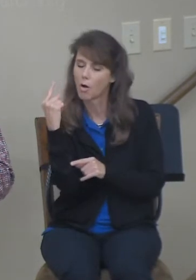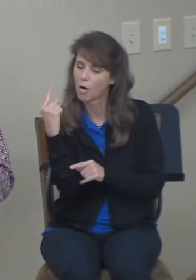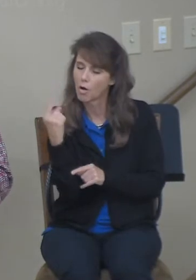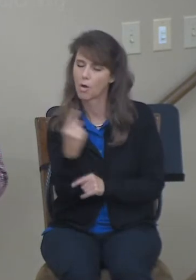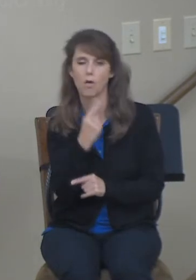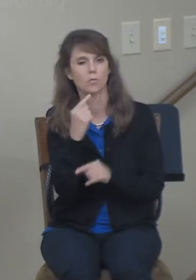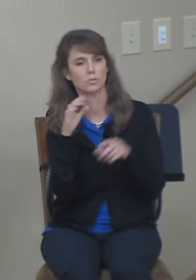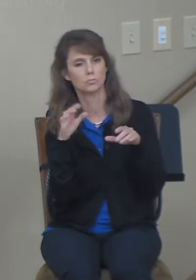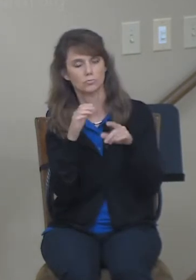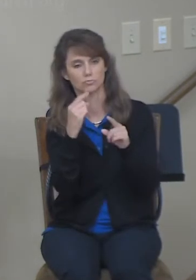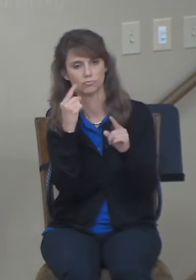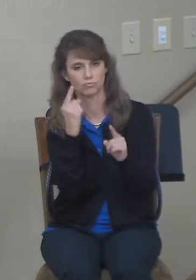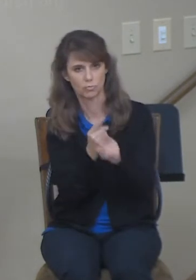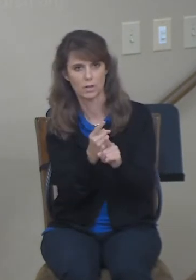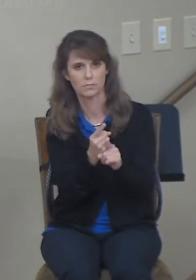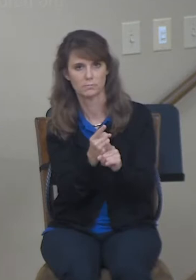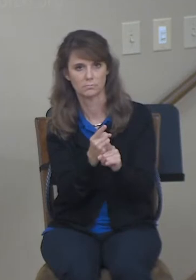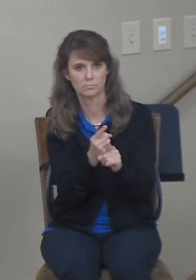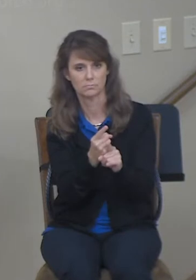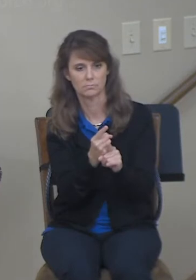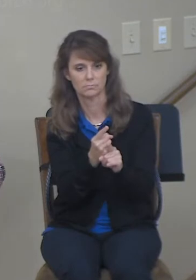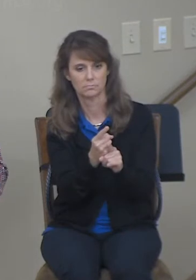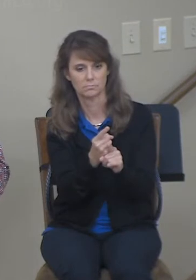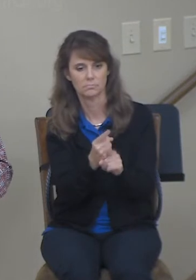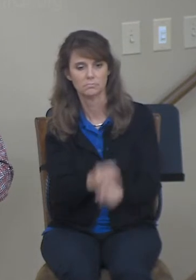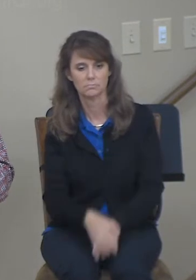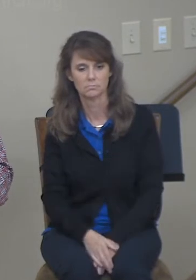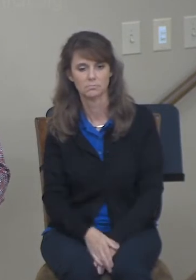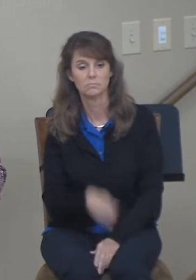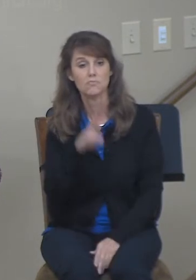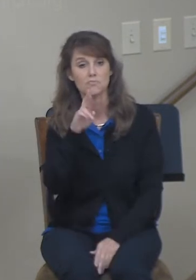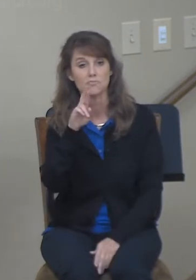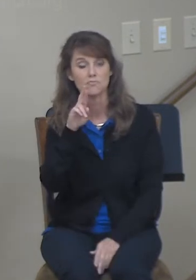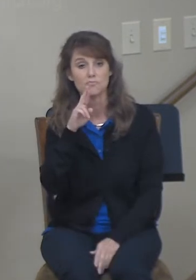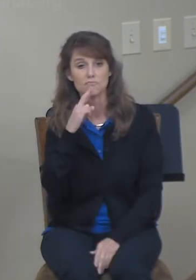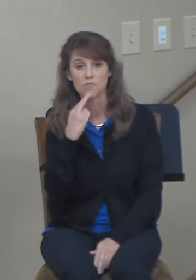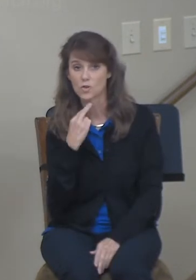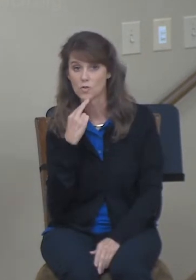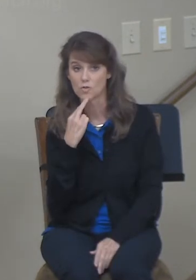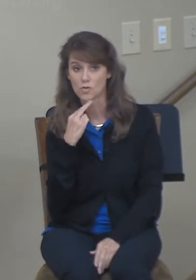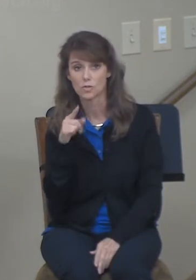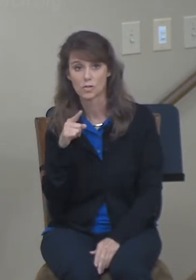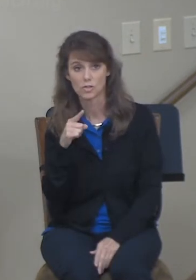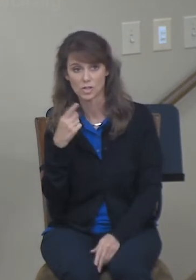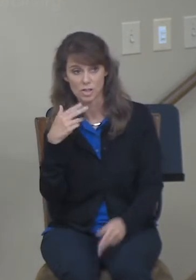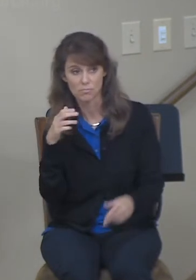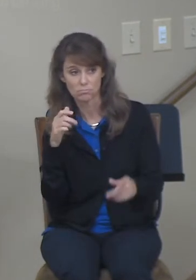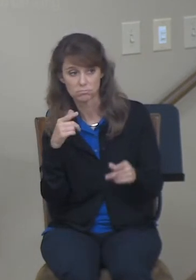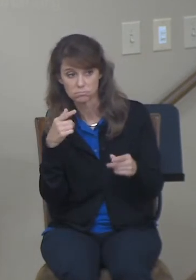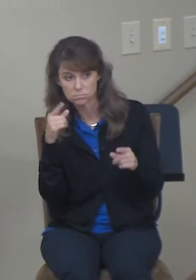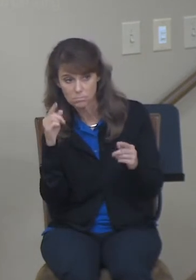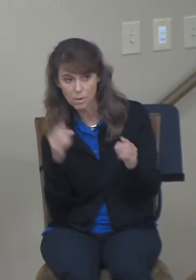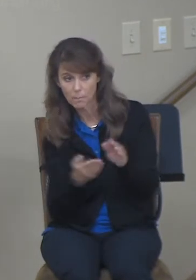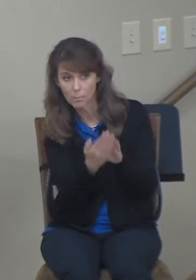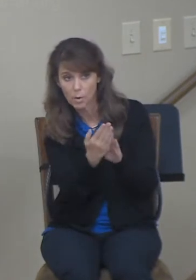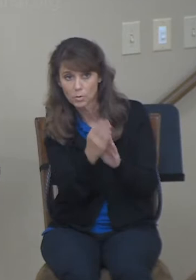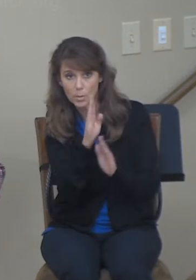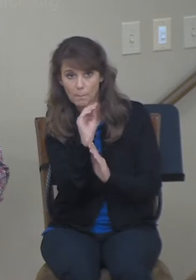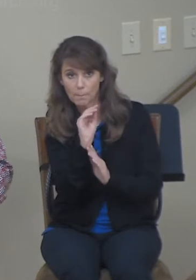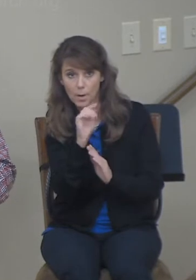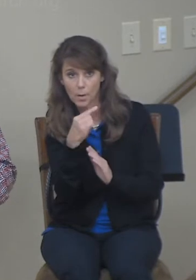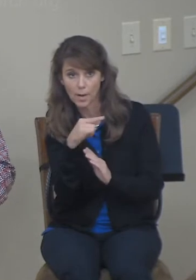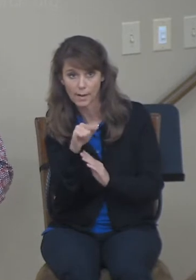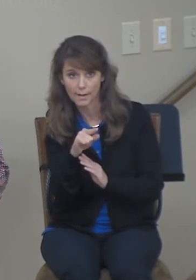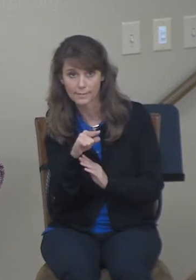vulnerable state, prostrating herself before this man, Boaz, puts herself in a very vulnerable position, a position